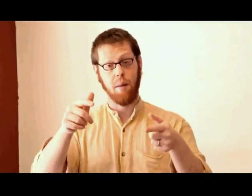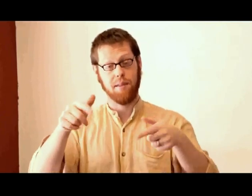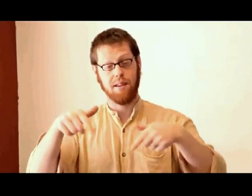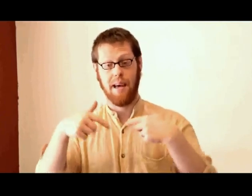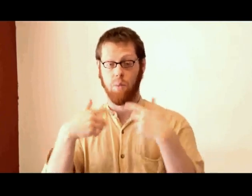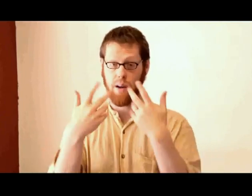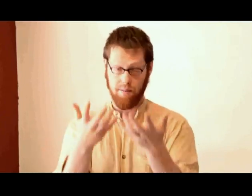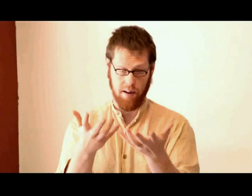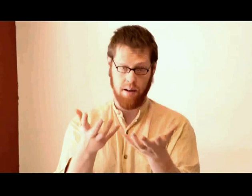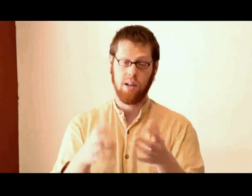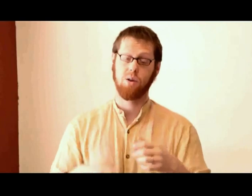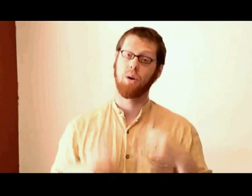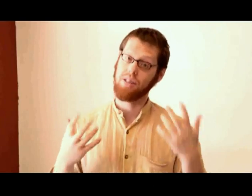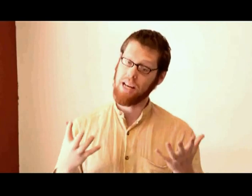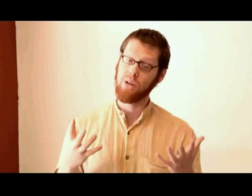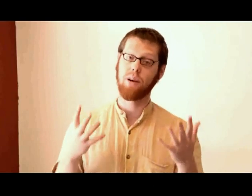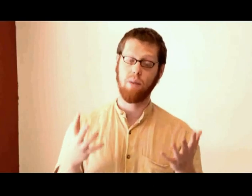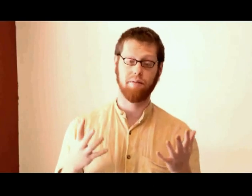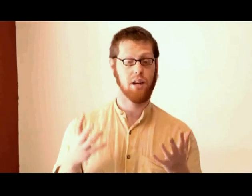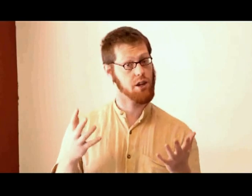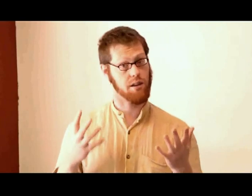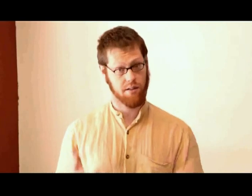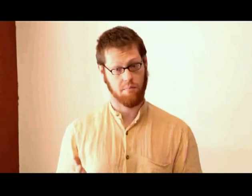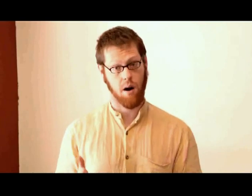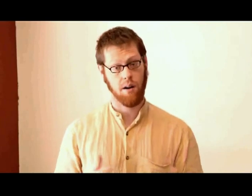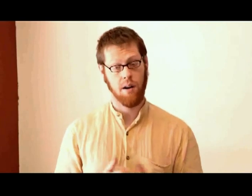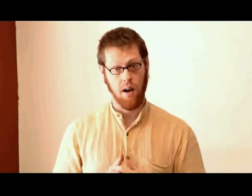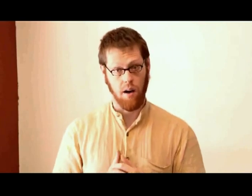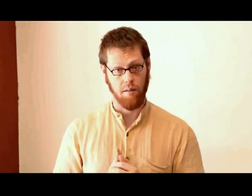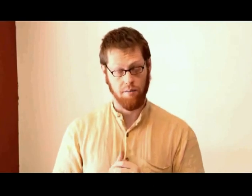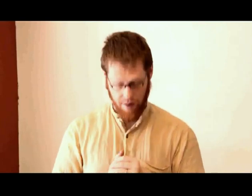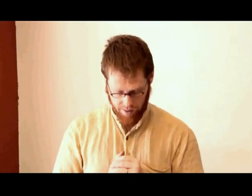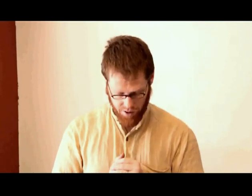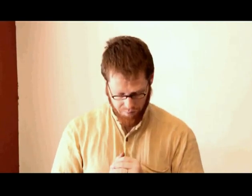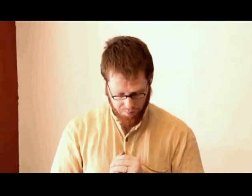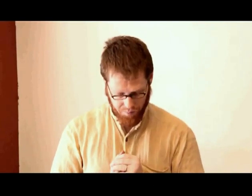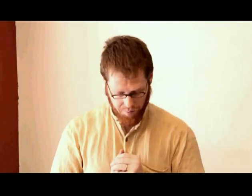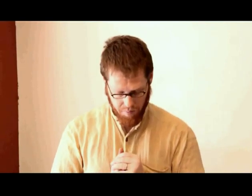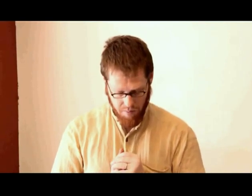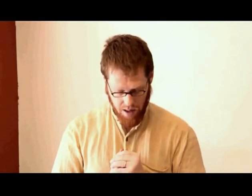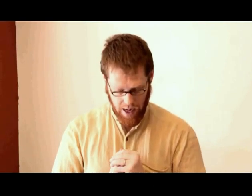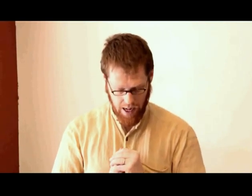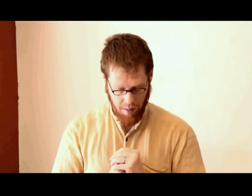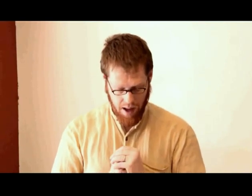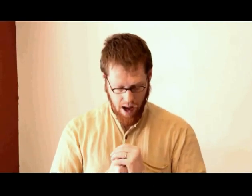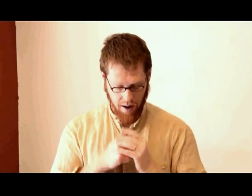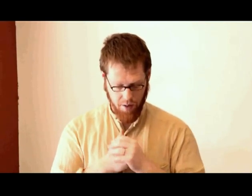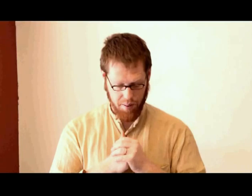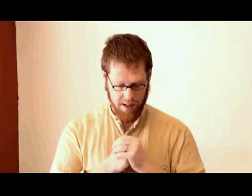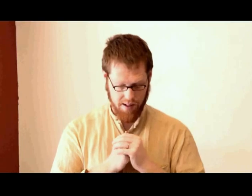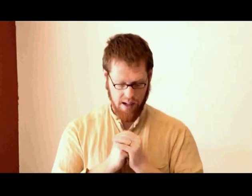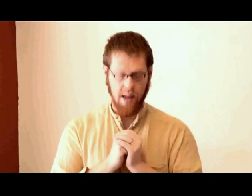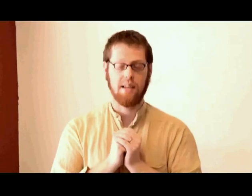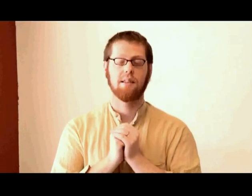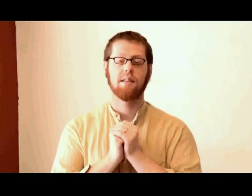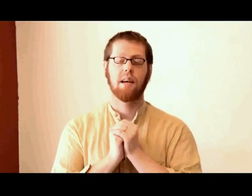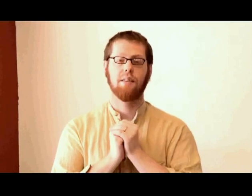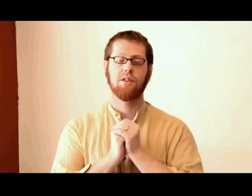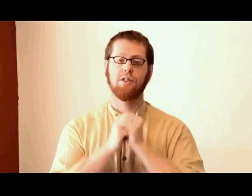promptings that were given. So continuing revelation is a mark of friends. Another piece is this